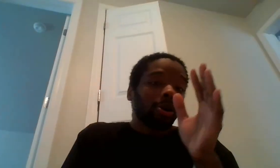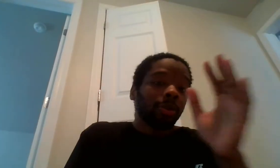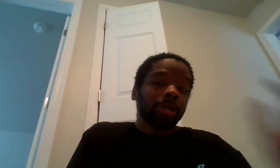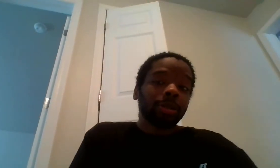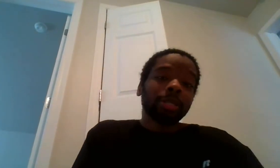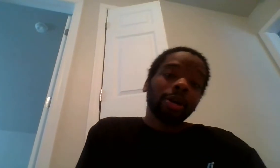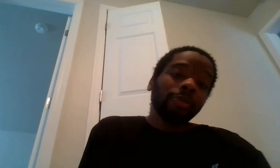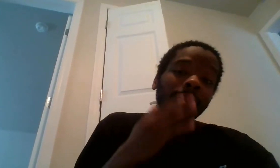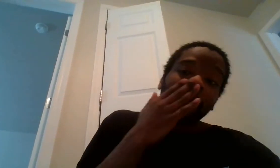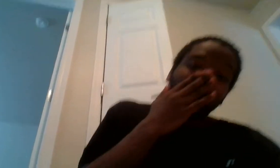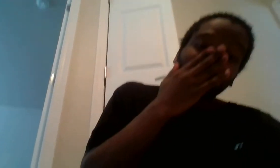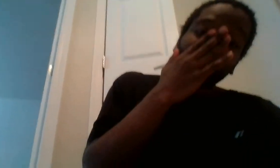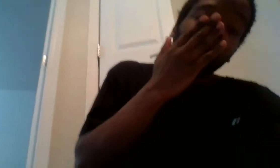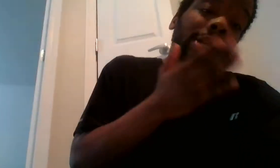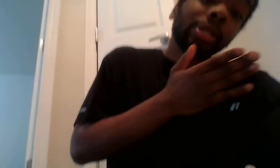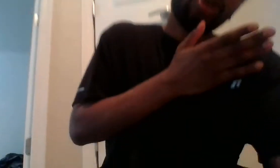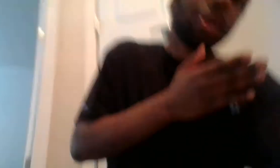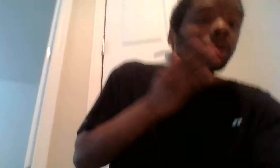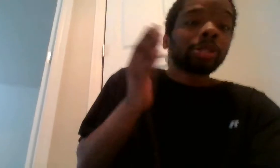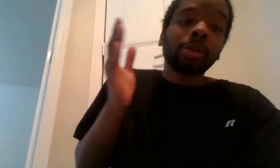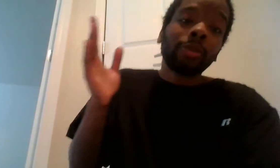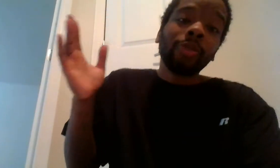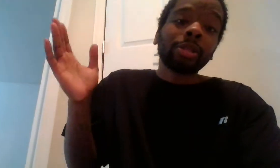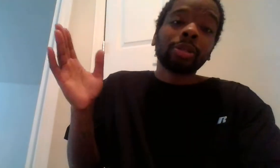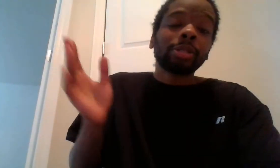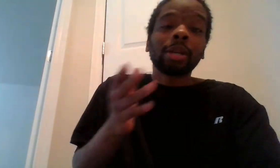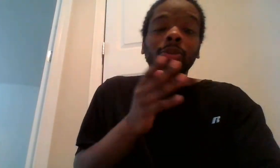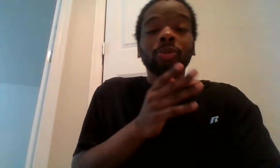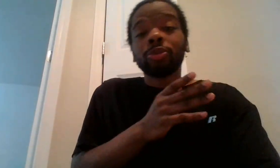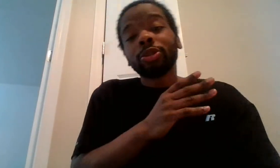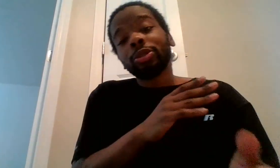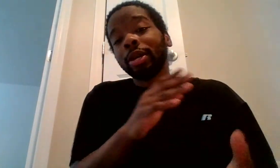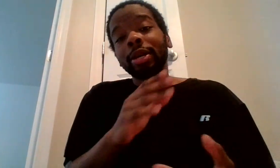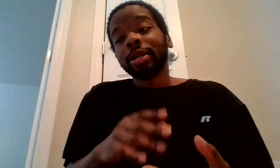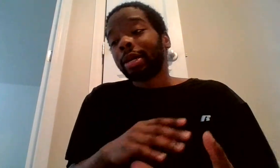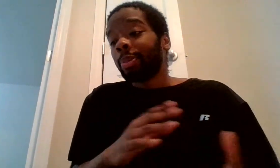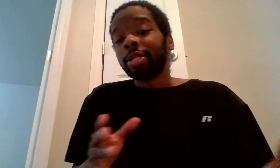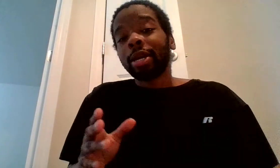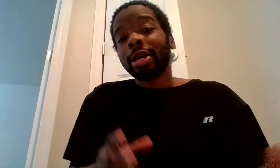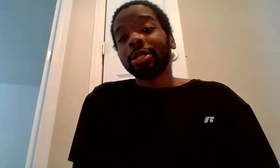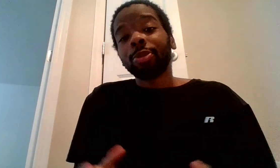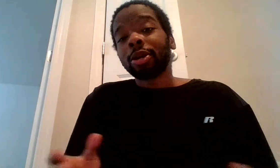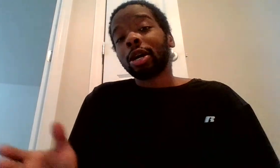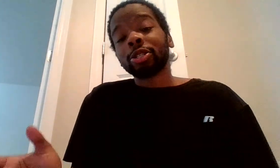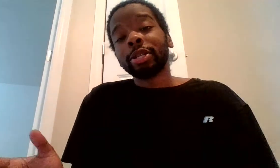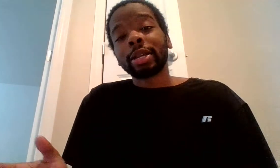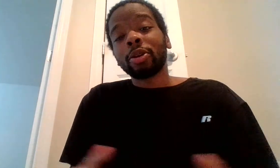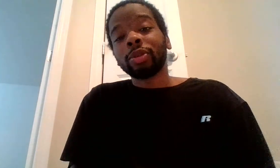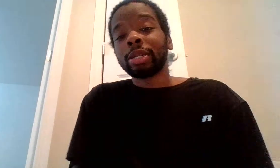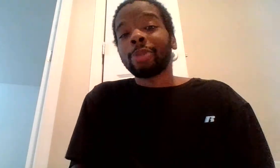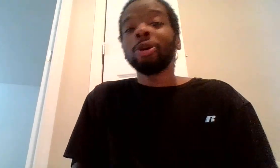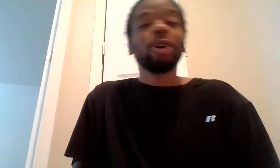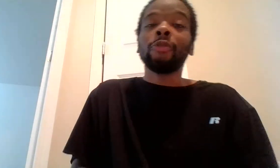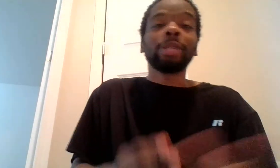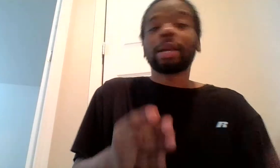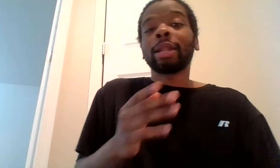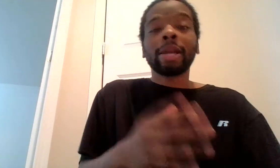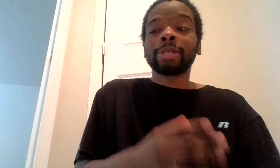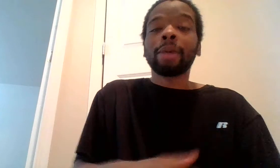own returning stuff. As you guys know, laws go to the victors, not the losers and it can be changed. It can be contradicted over time. If you take a left step,